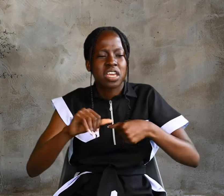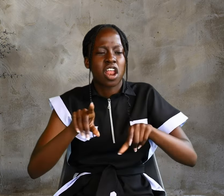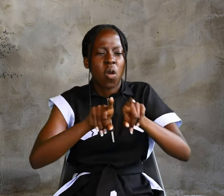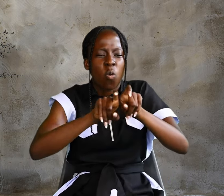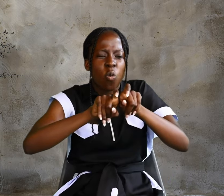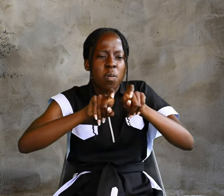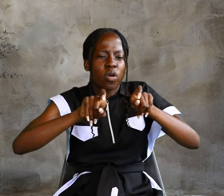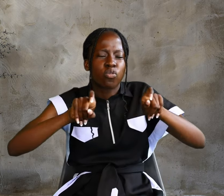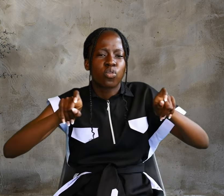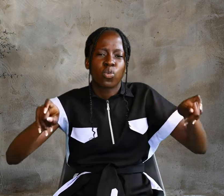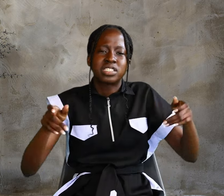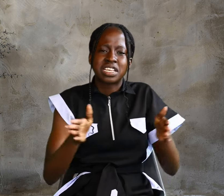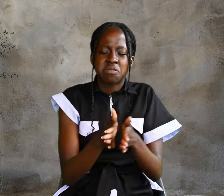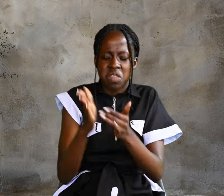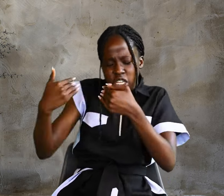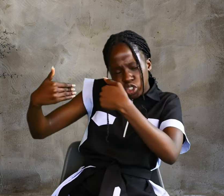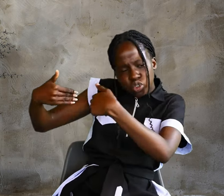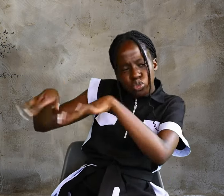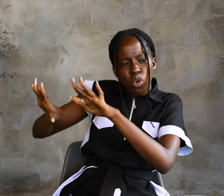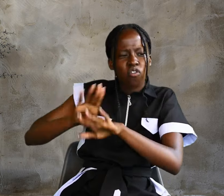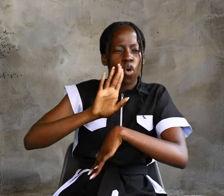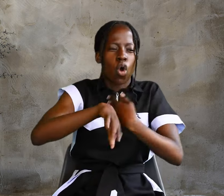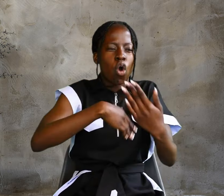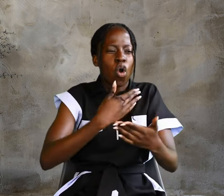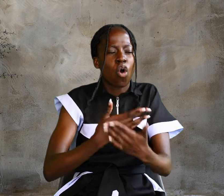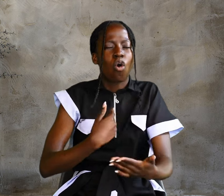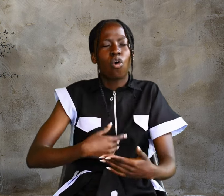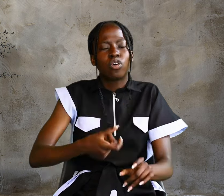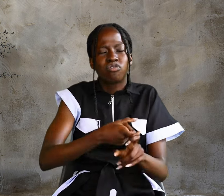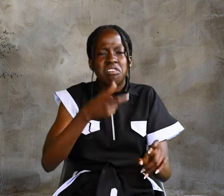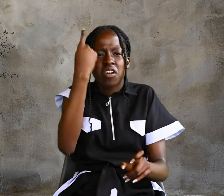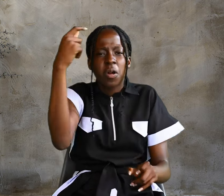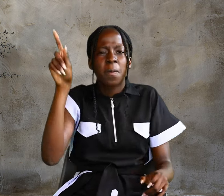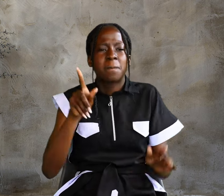cords, And drove all from the temple courts.